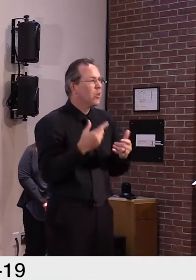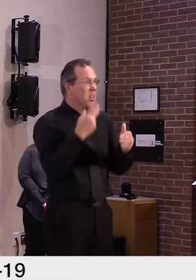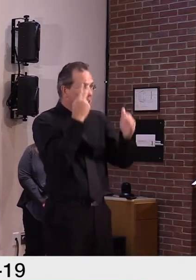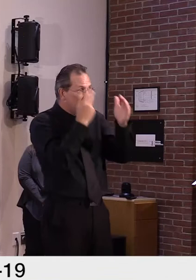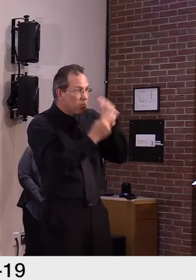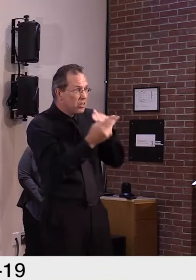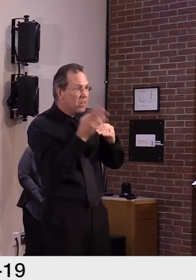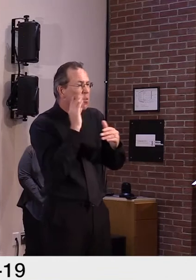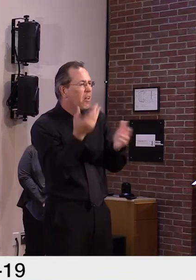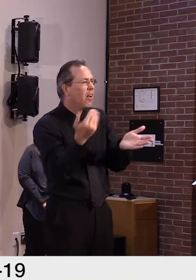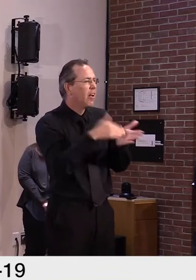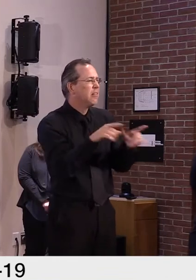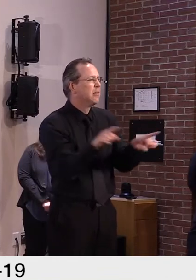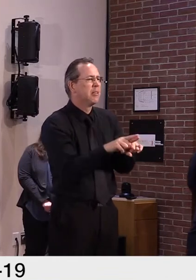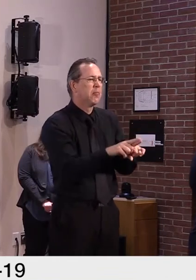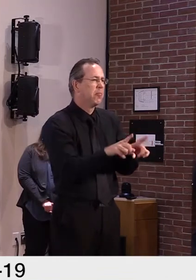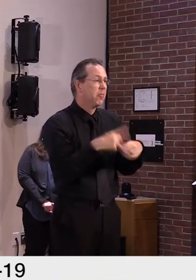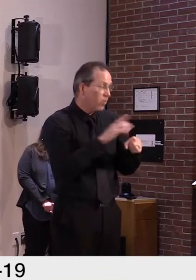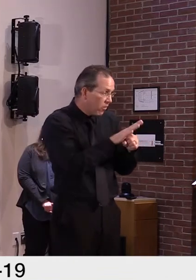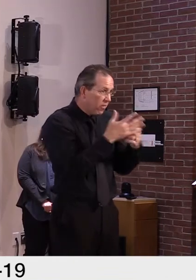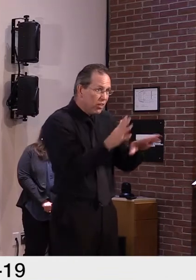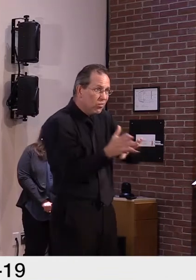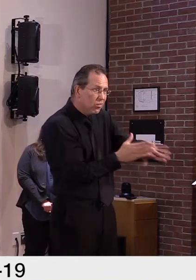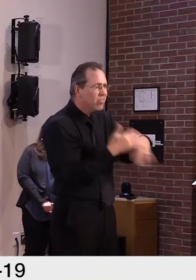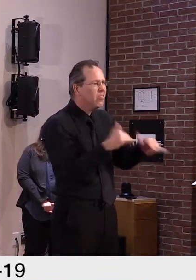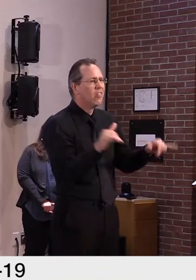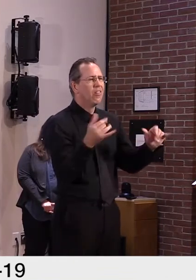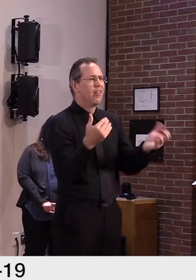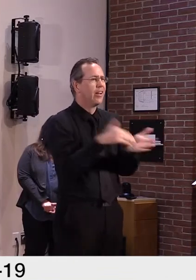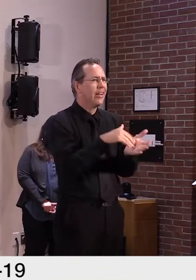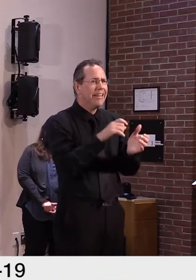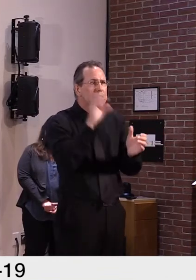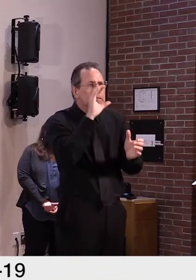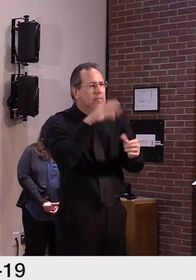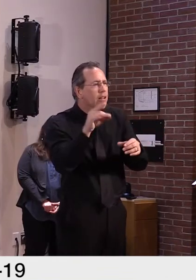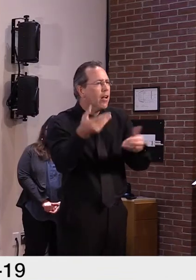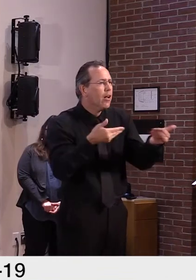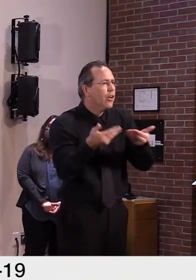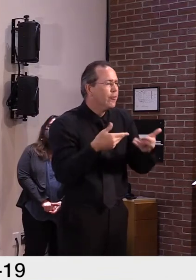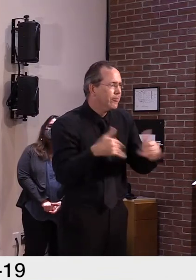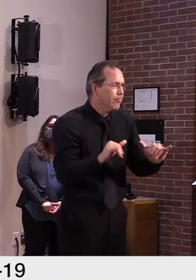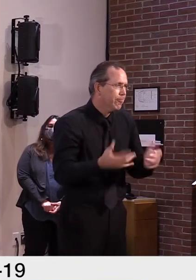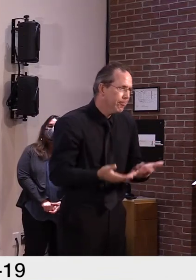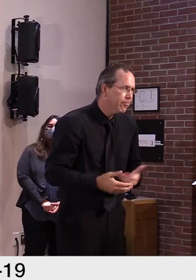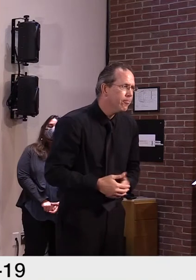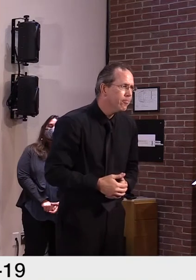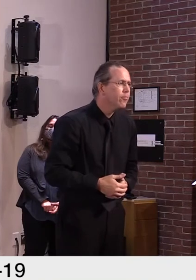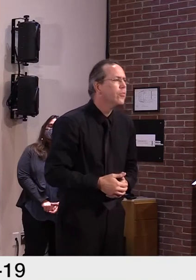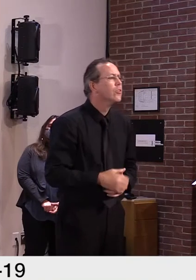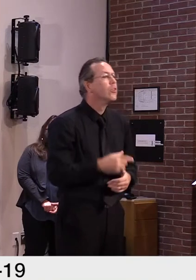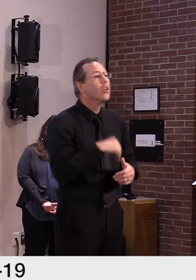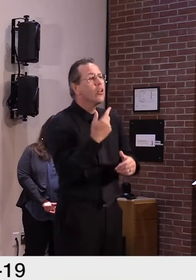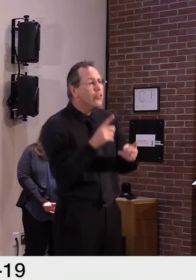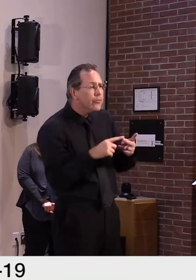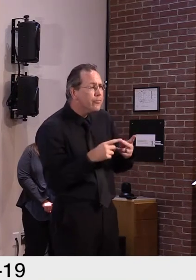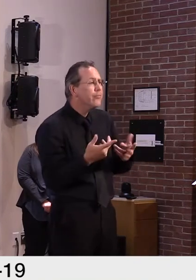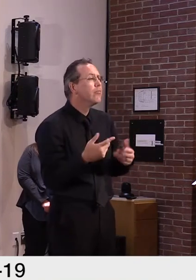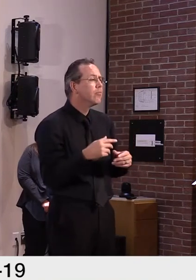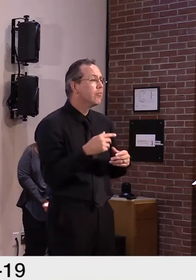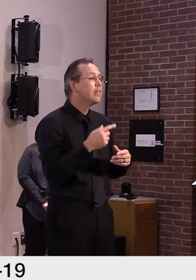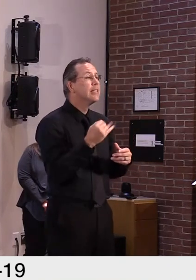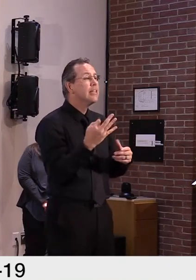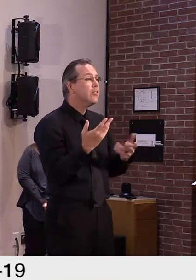unemployed at this point or have lost their jobs or they're, they're, they've been shut down and